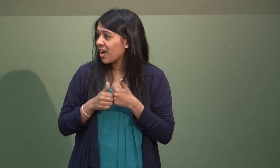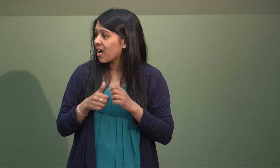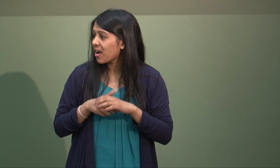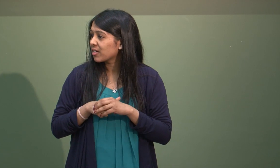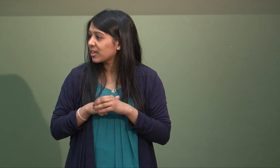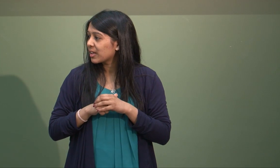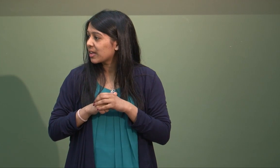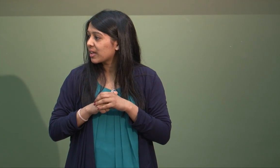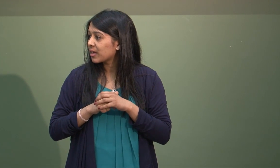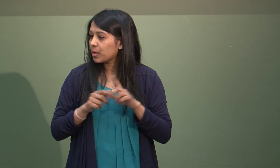support network.